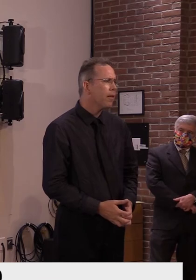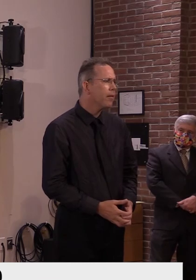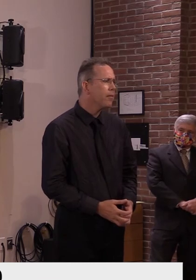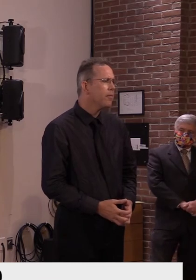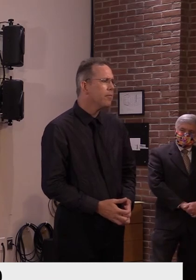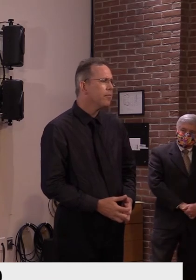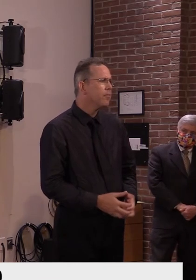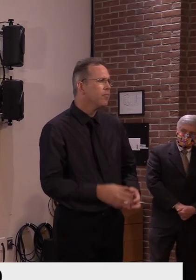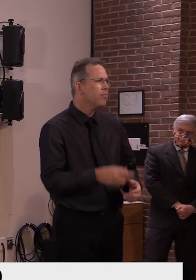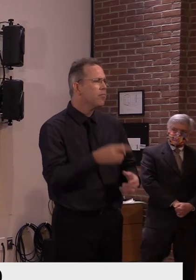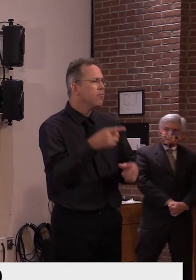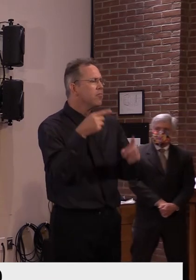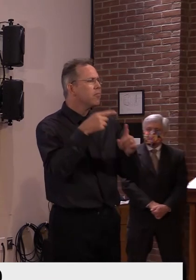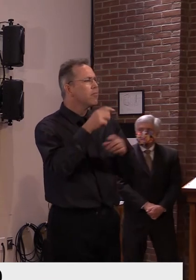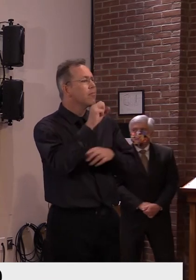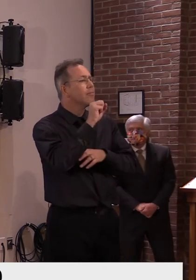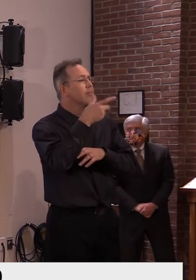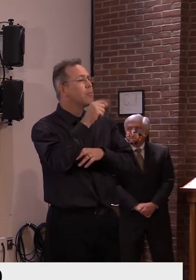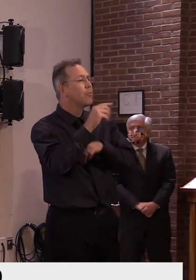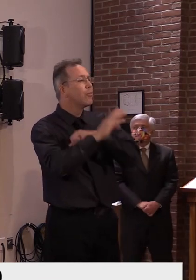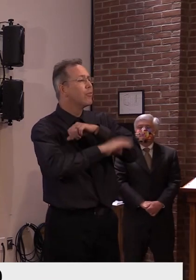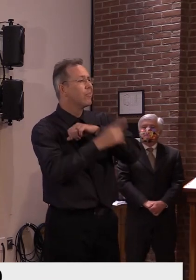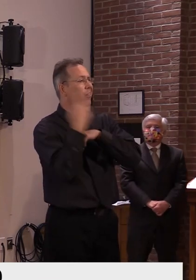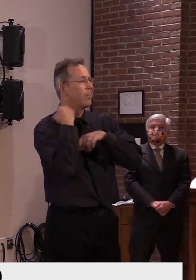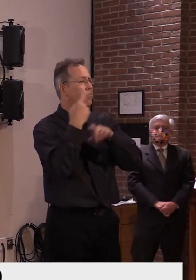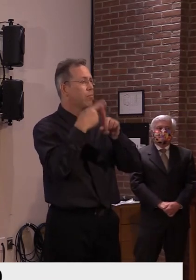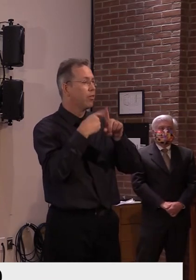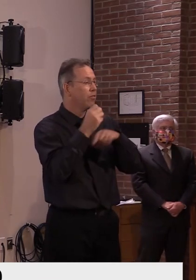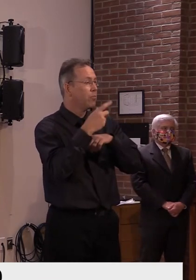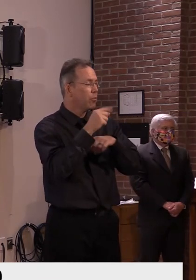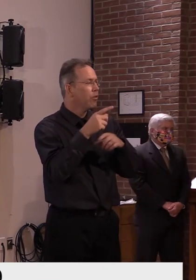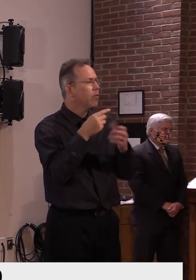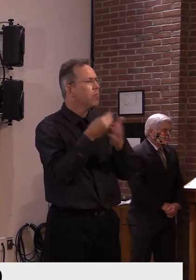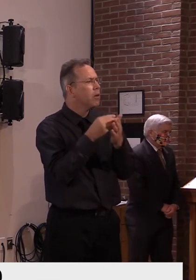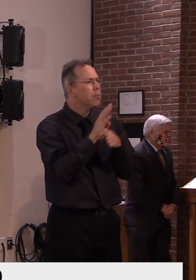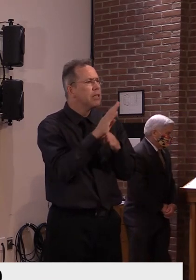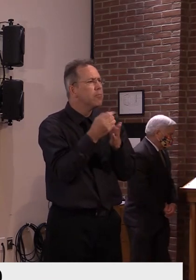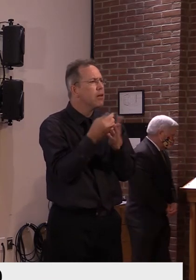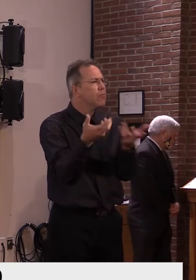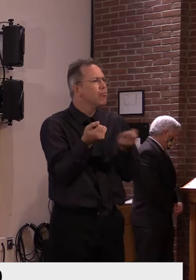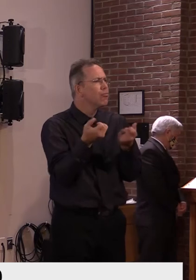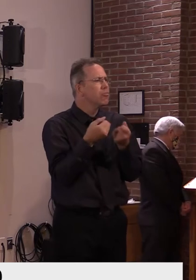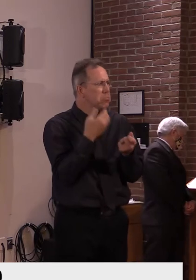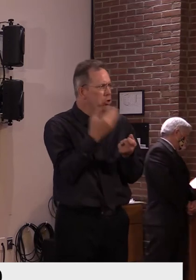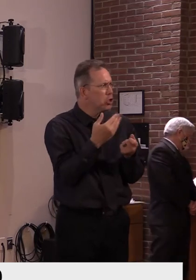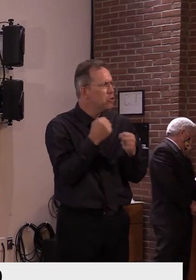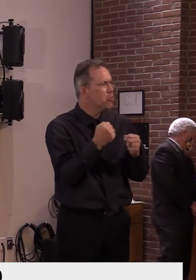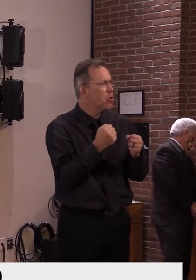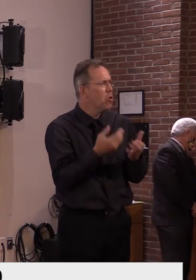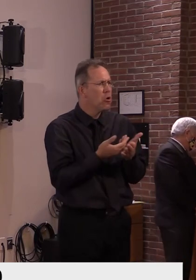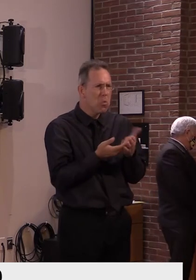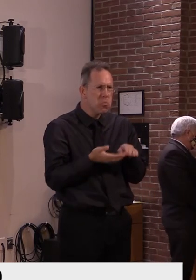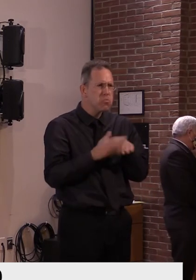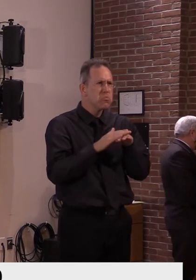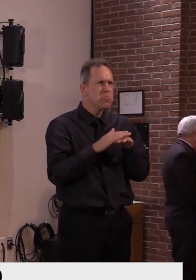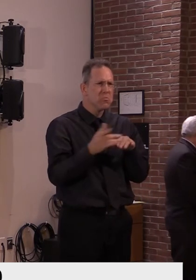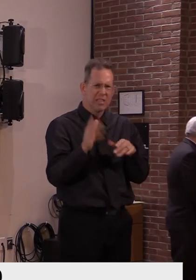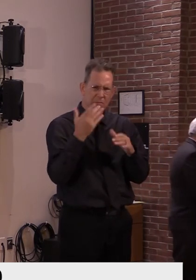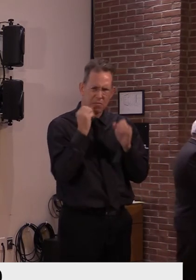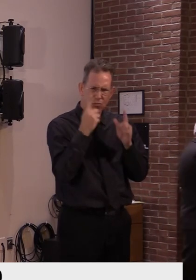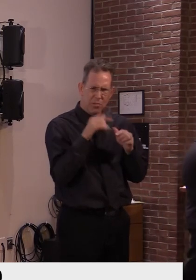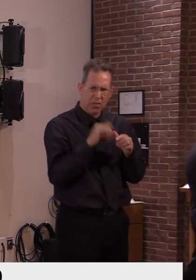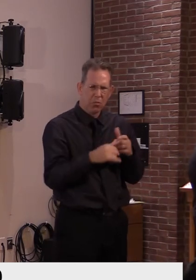lot of respects exceeded our expectations. Uh, this just shows the volatility, uh, that we have in the economy. Um, we